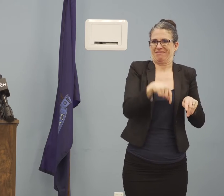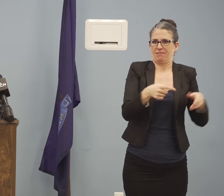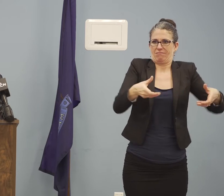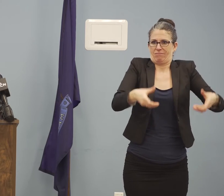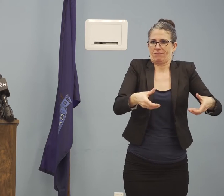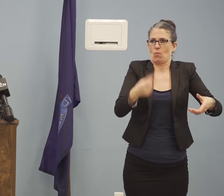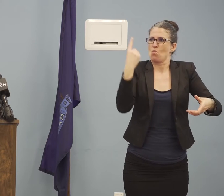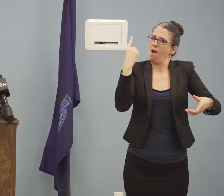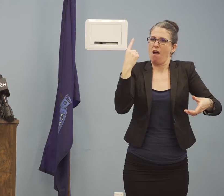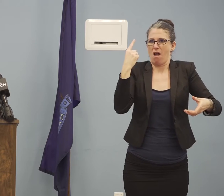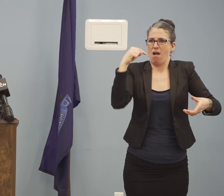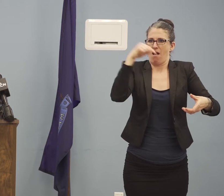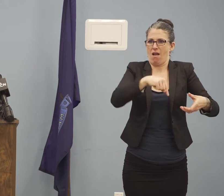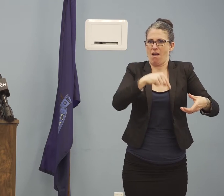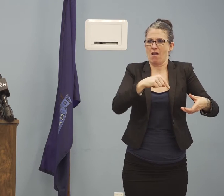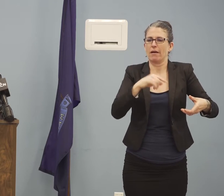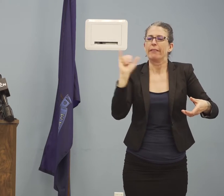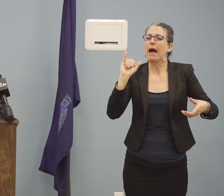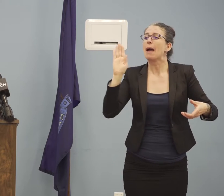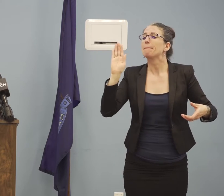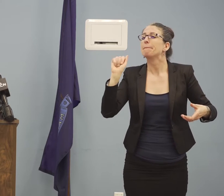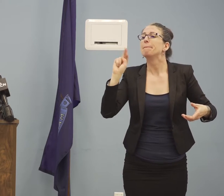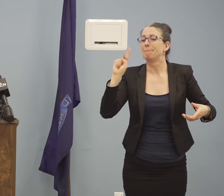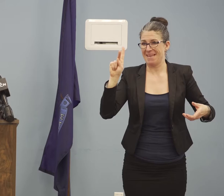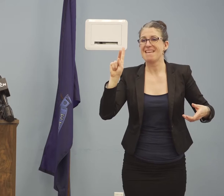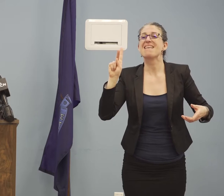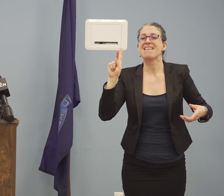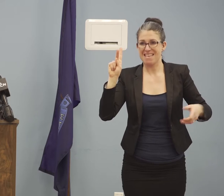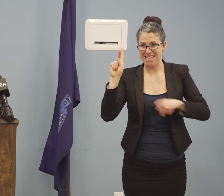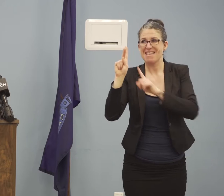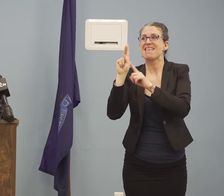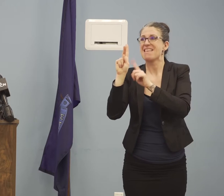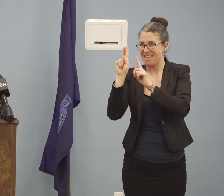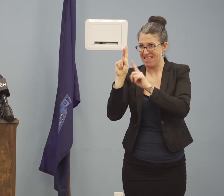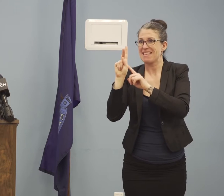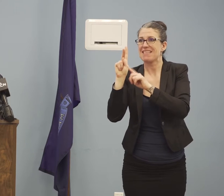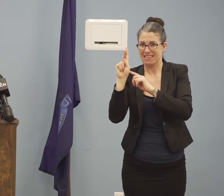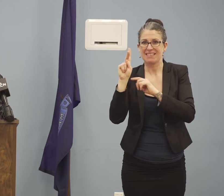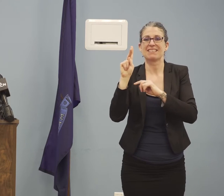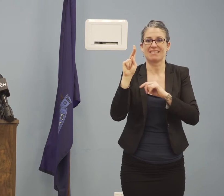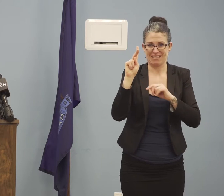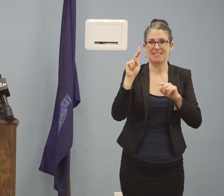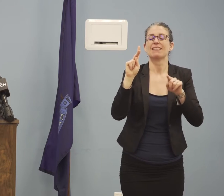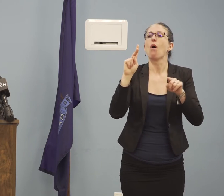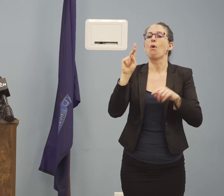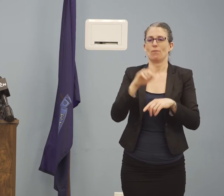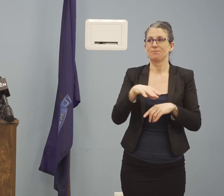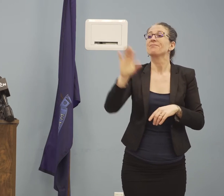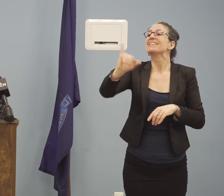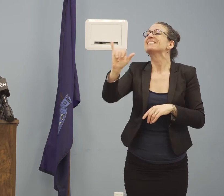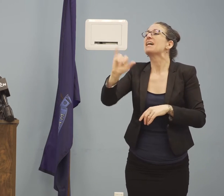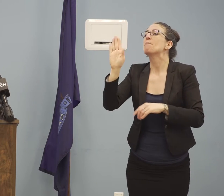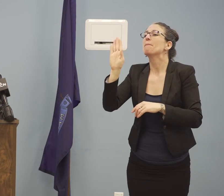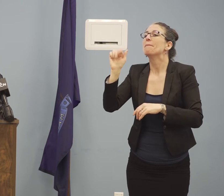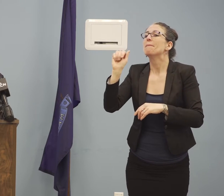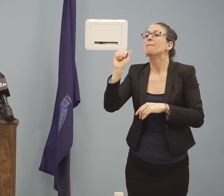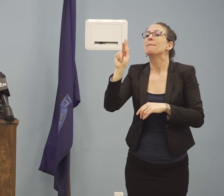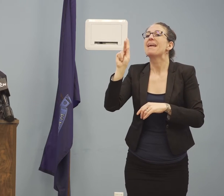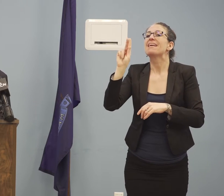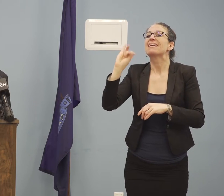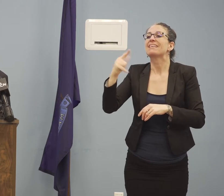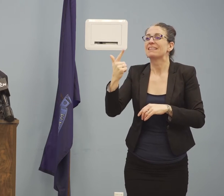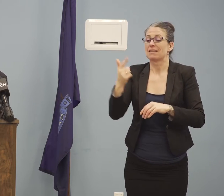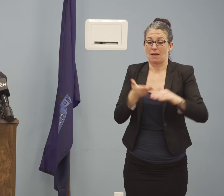a lot of different ingredients. The oven is sort of similar to the machines that we've got, but there are other ingredients that are